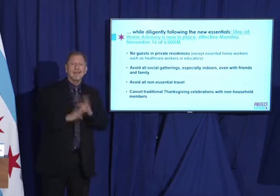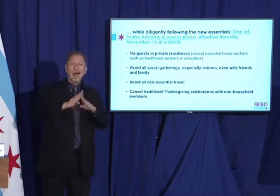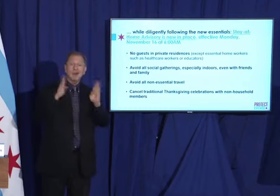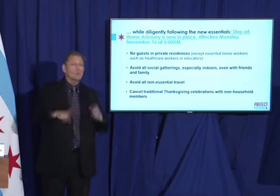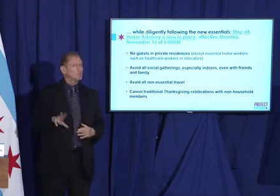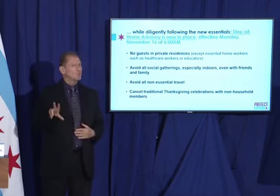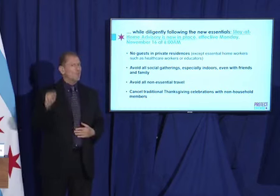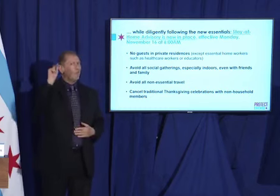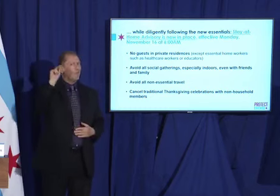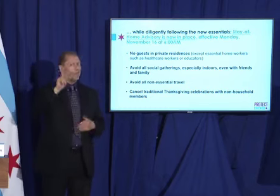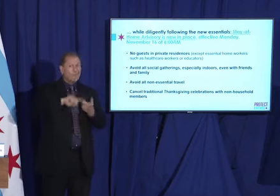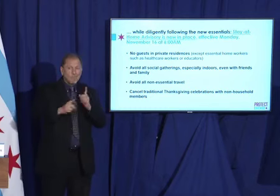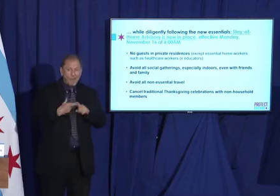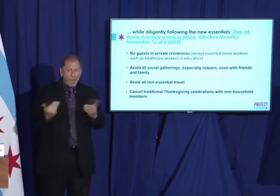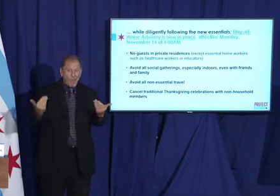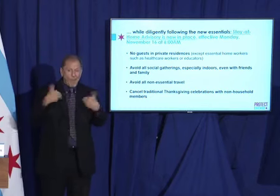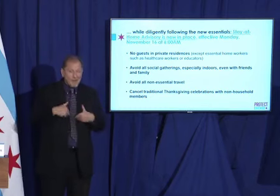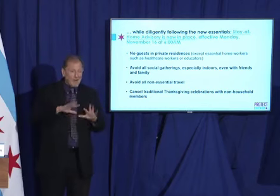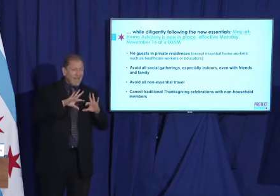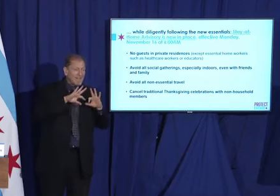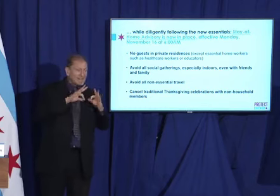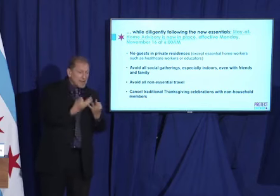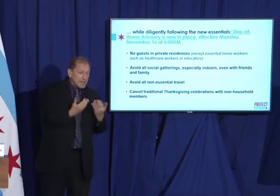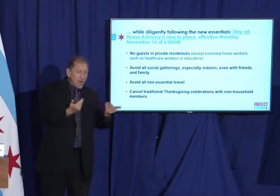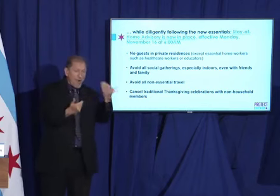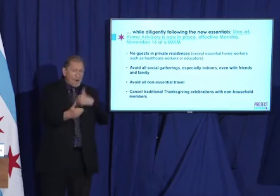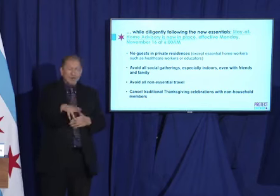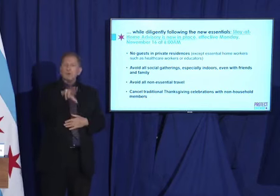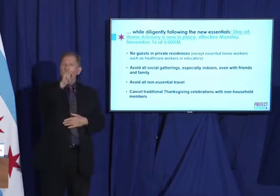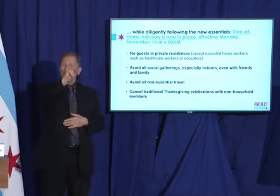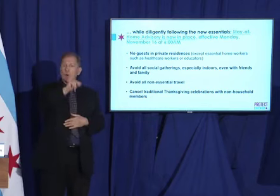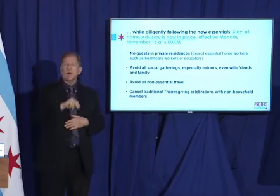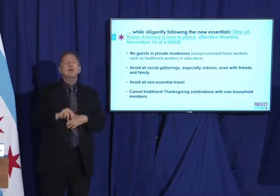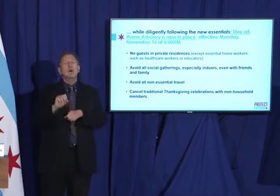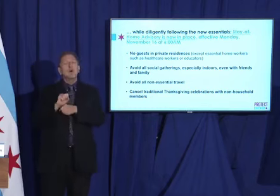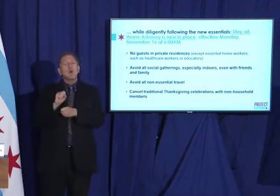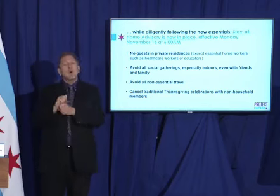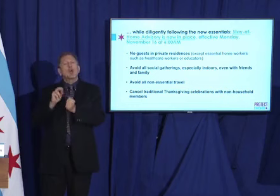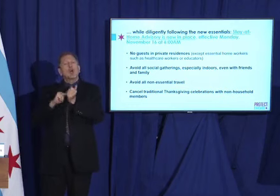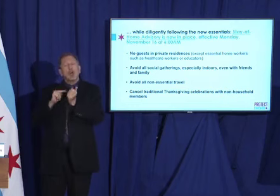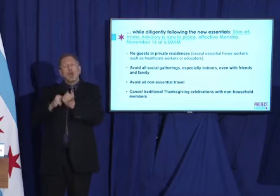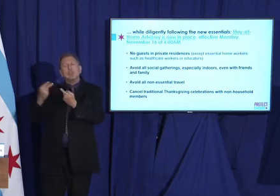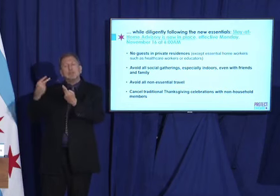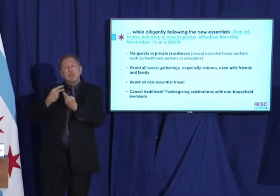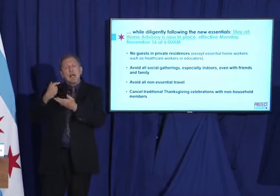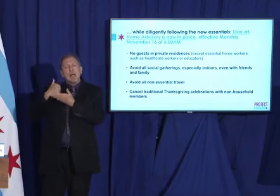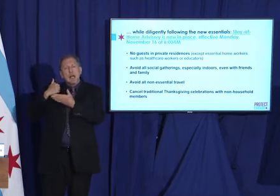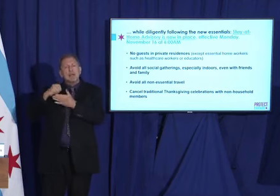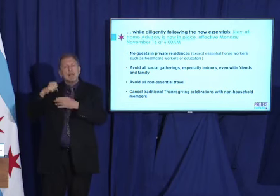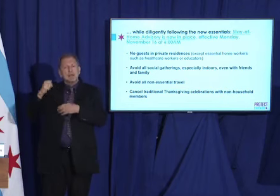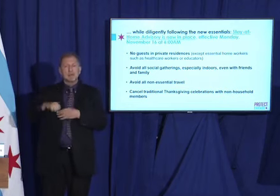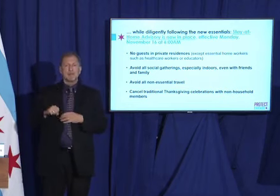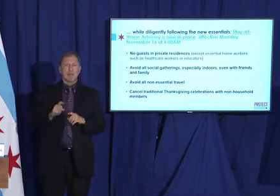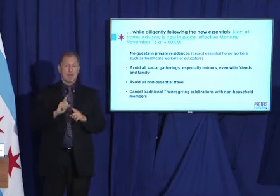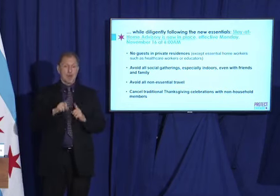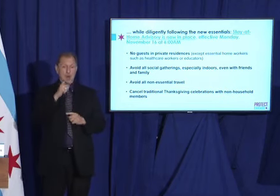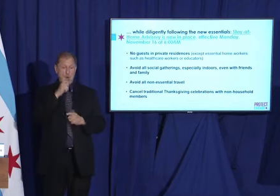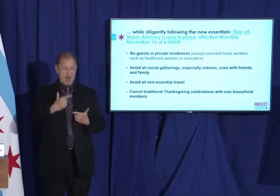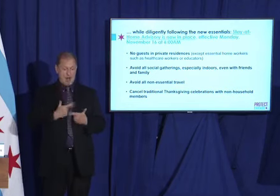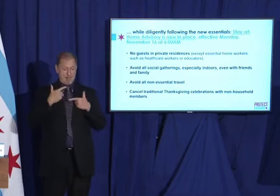education workers. And no visitor includes family members that do not now today live with you.